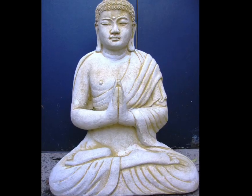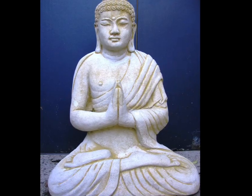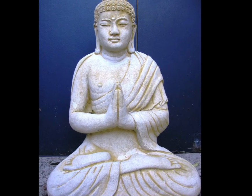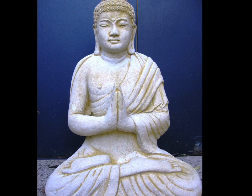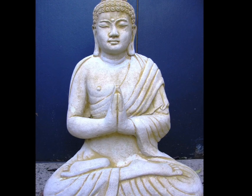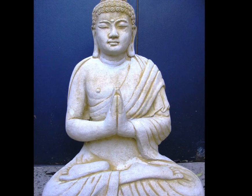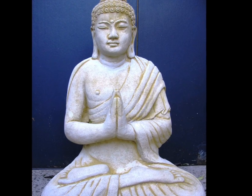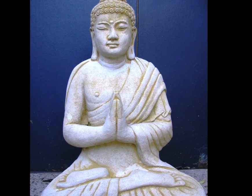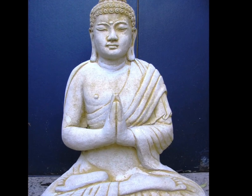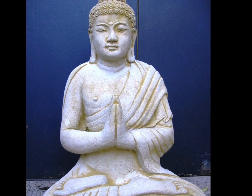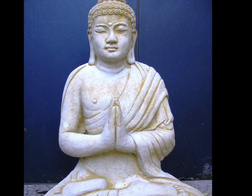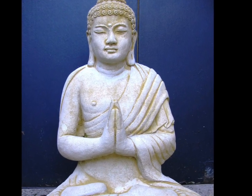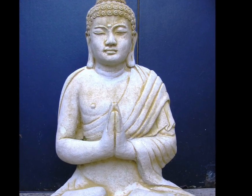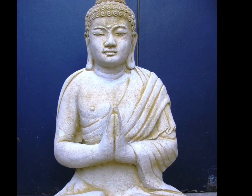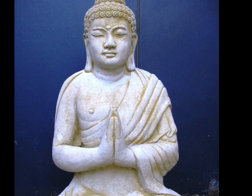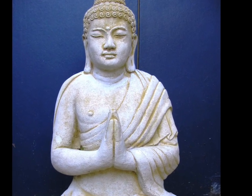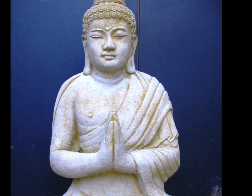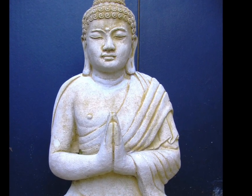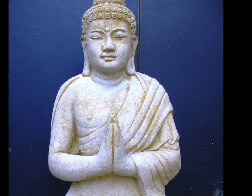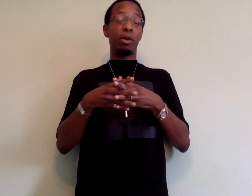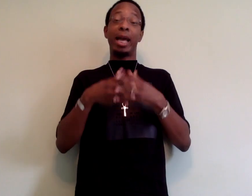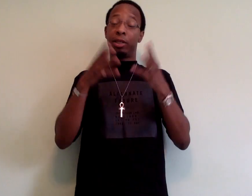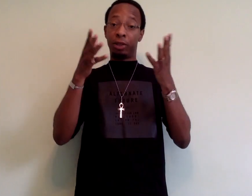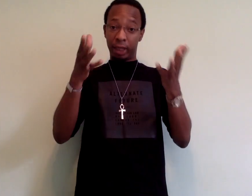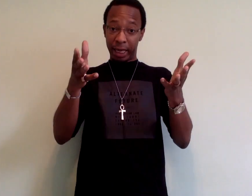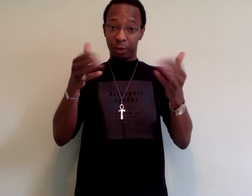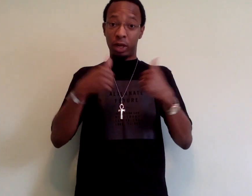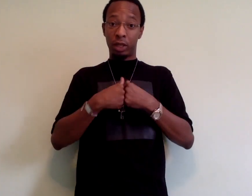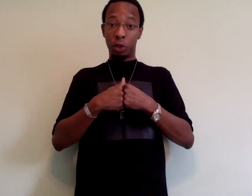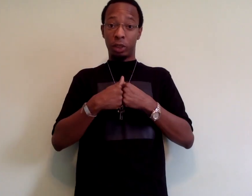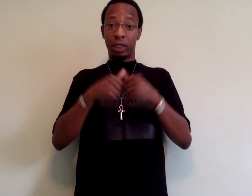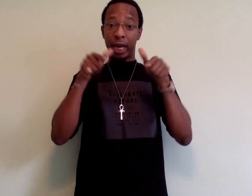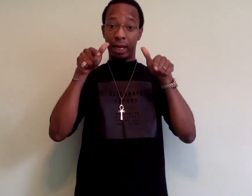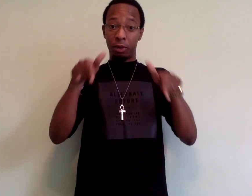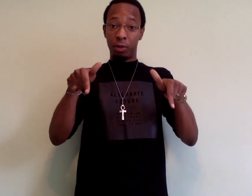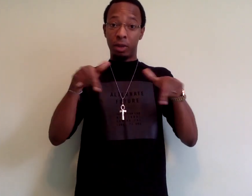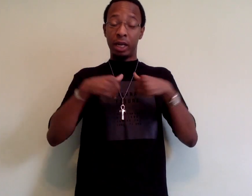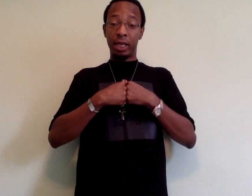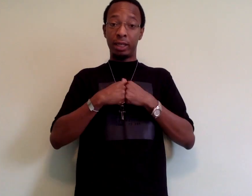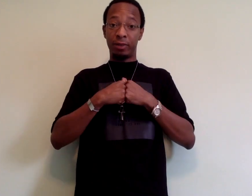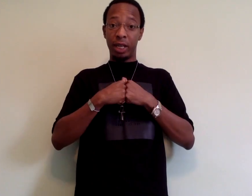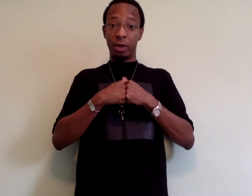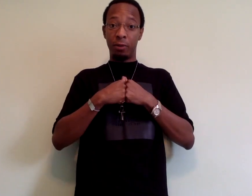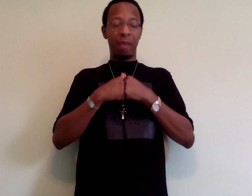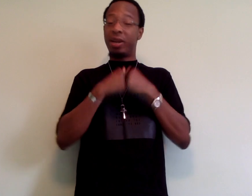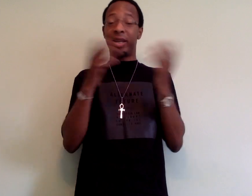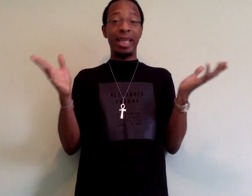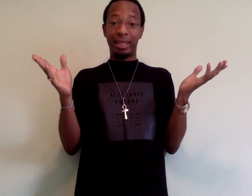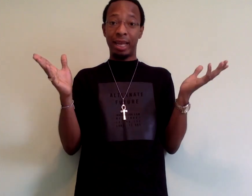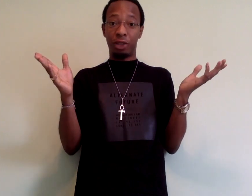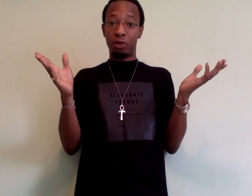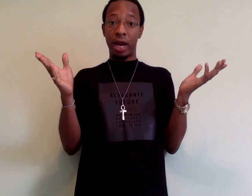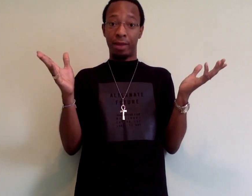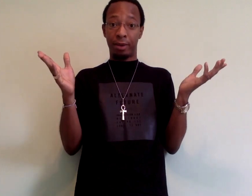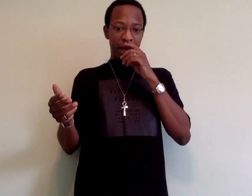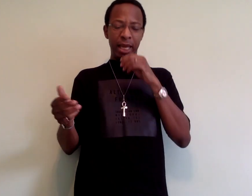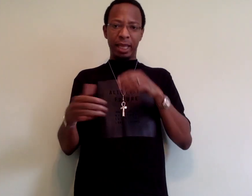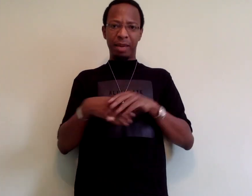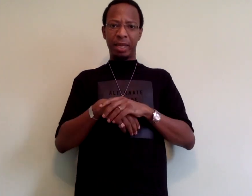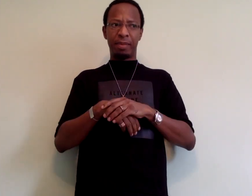that the name Buddha means the black face. As you'll see in one of the sources that I include underneath this video, apparently that's not true either. He claimed that